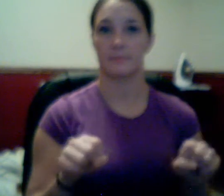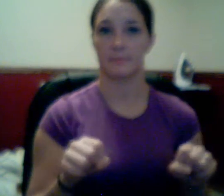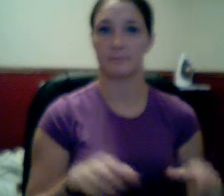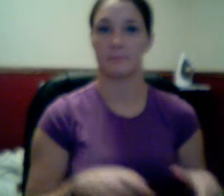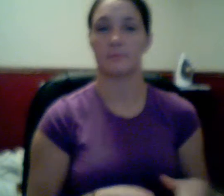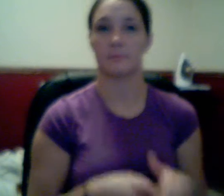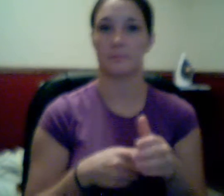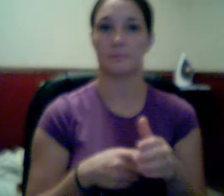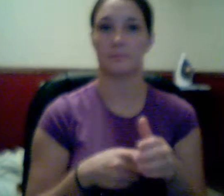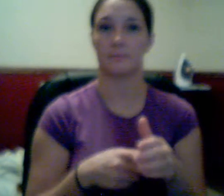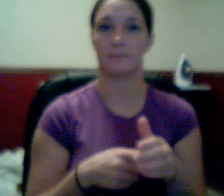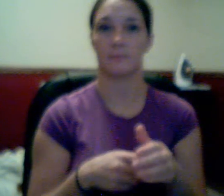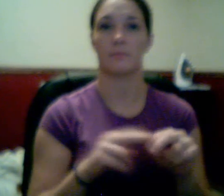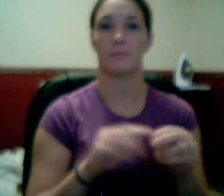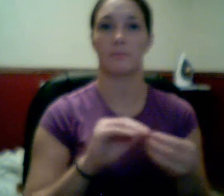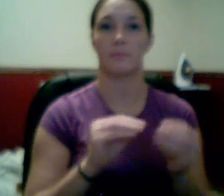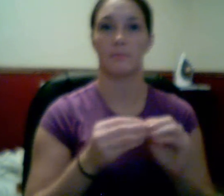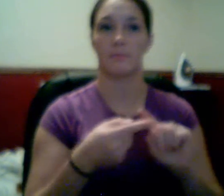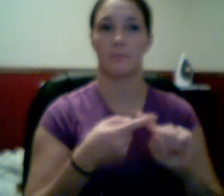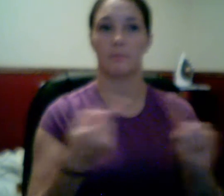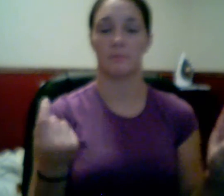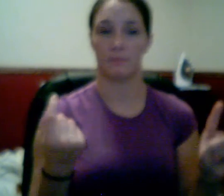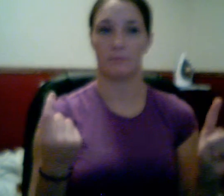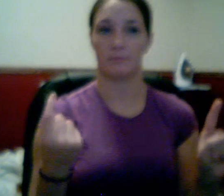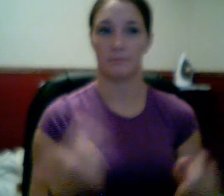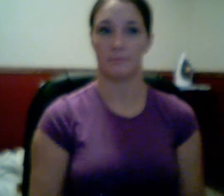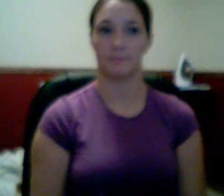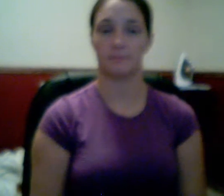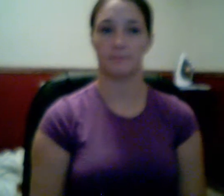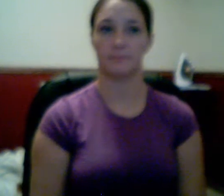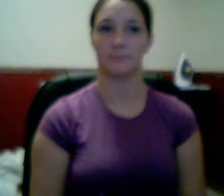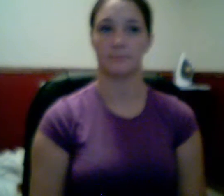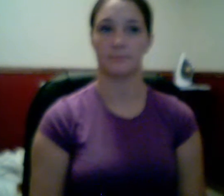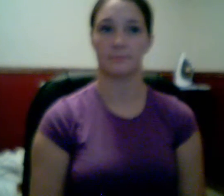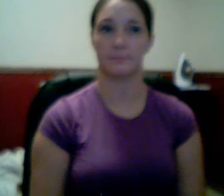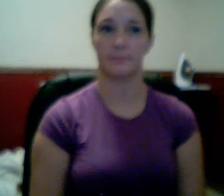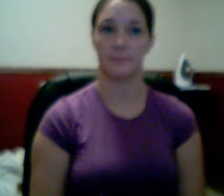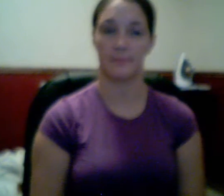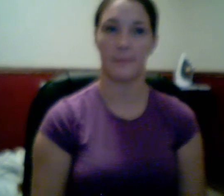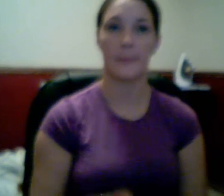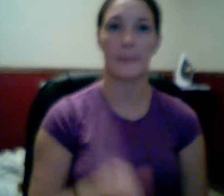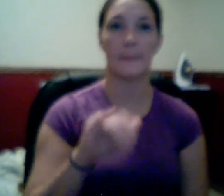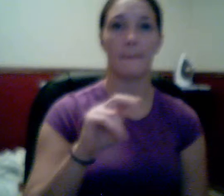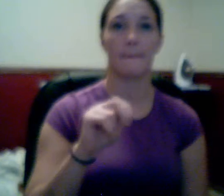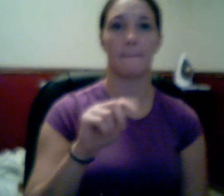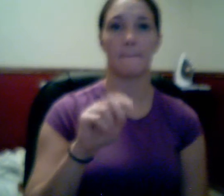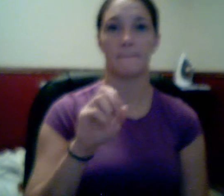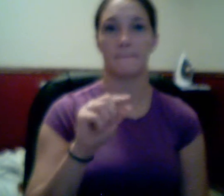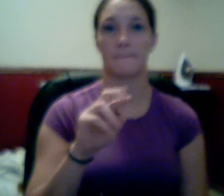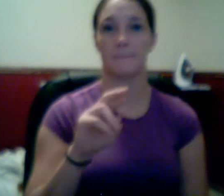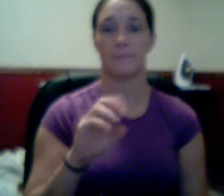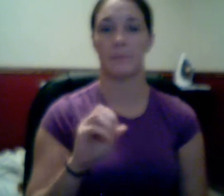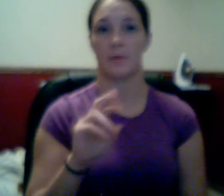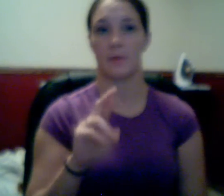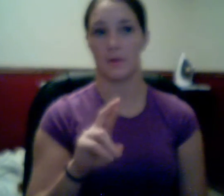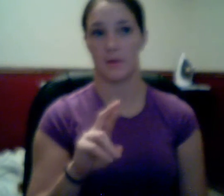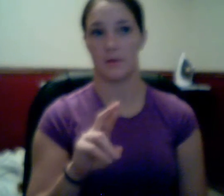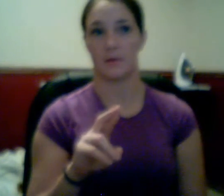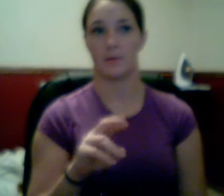earlier we talked about how to represent on a number line a specific integer or a fraction, a rational number, a whole number. How can we